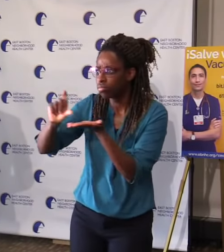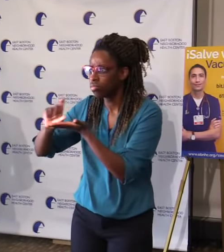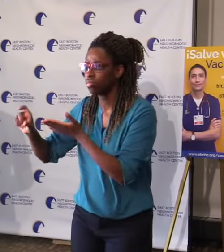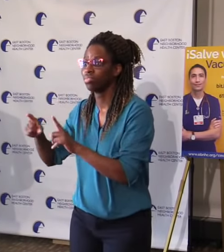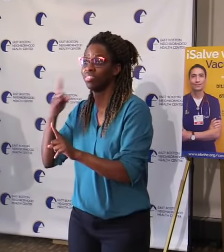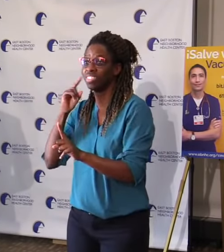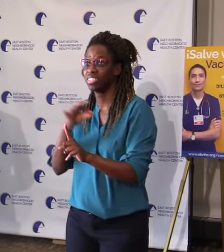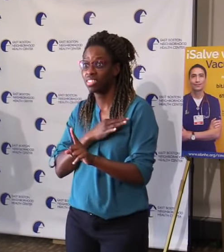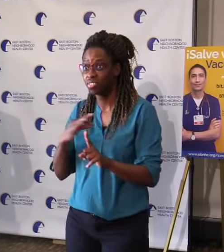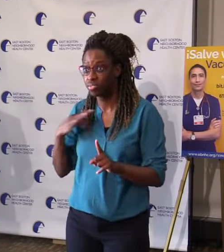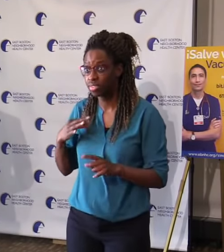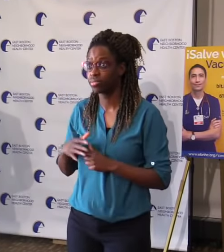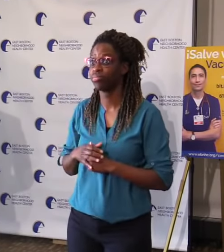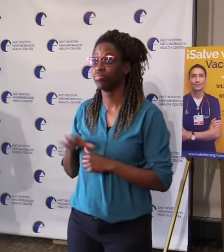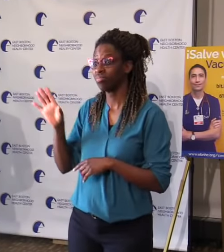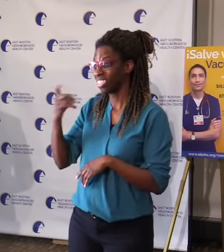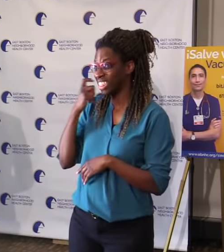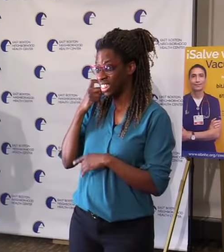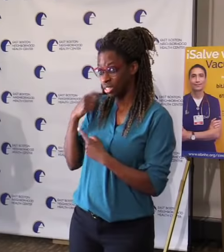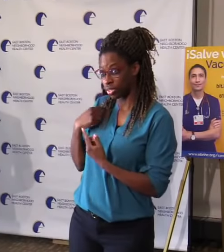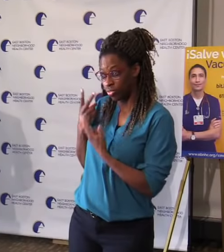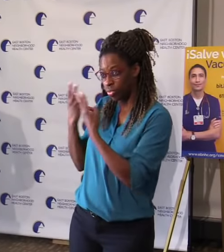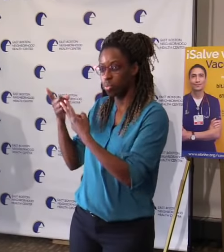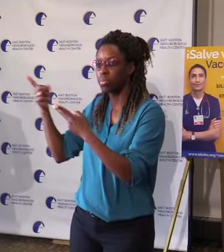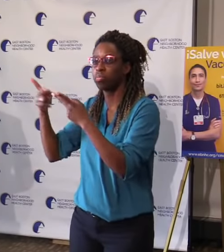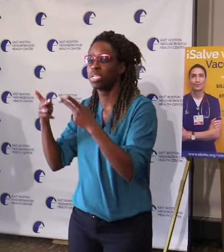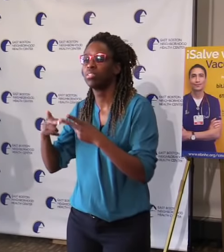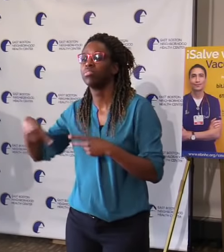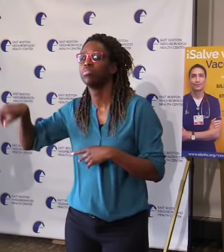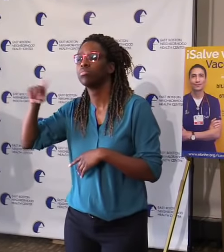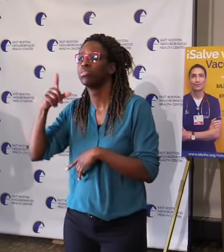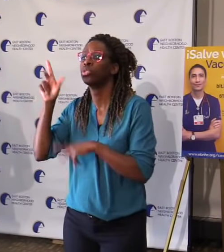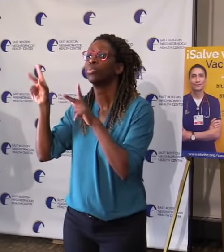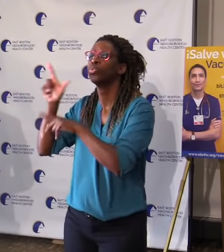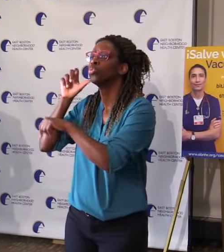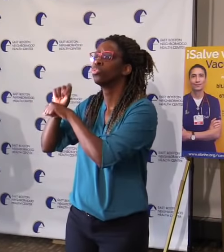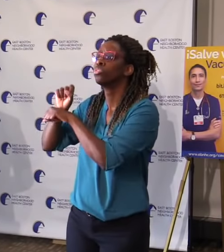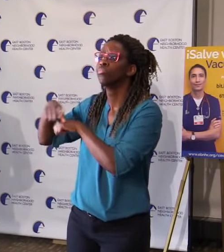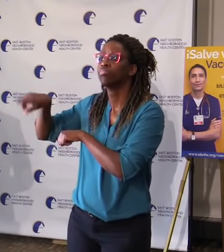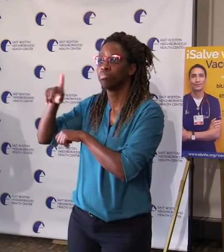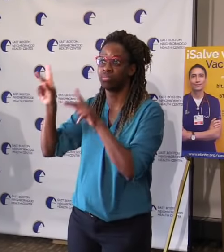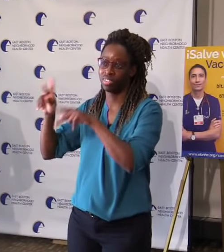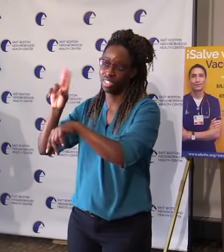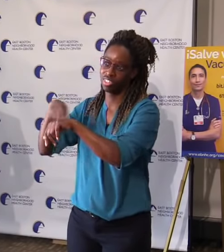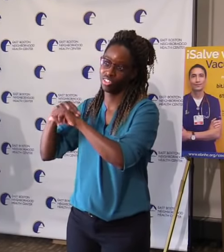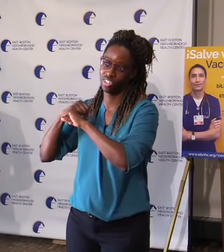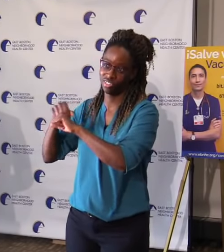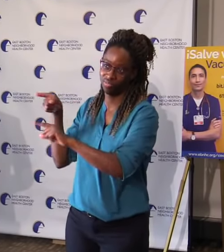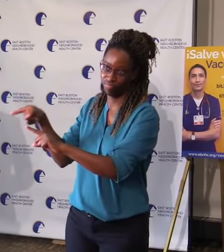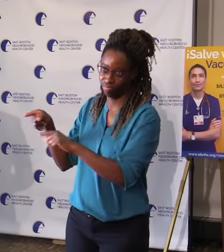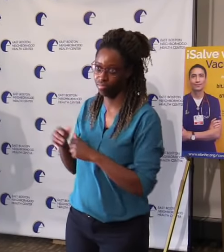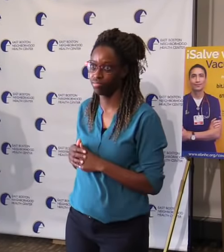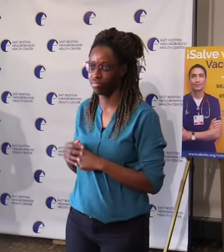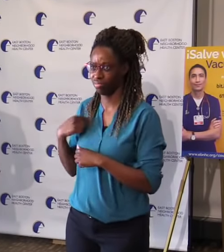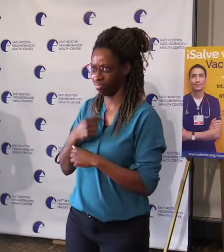which is being staffed by the National Guard, and which was donated by the state of Massachusetts. And we know that here in